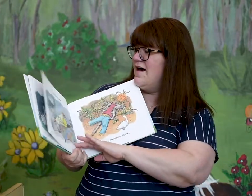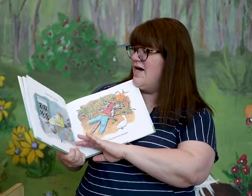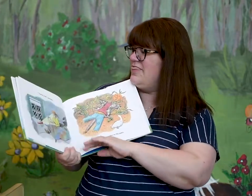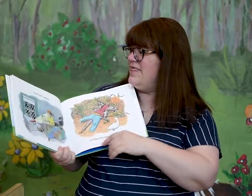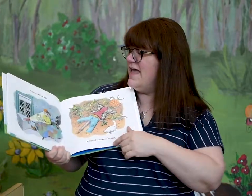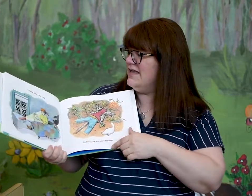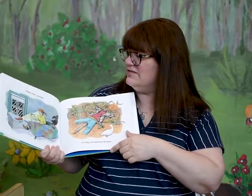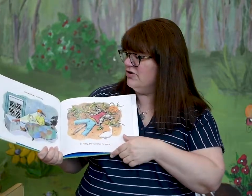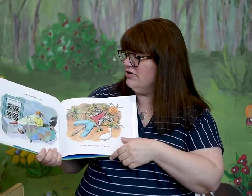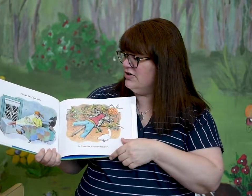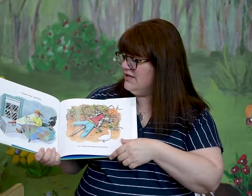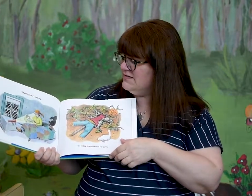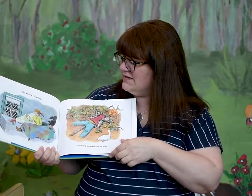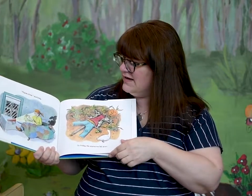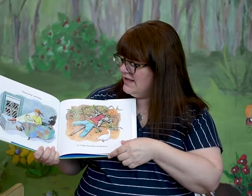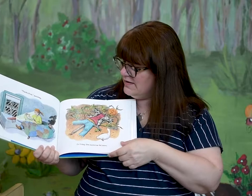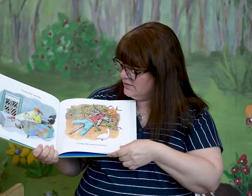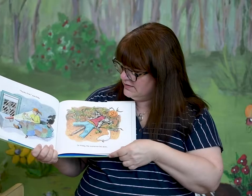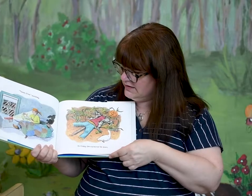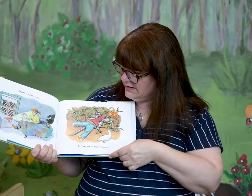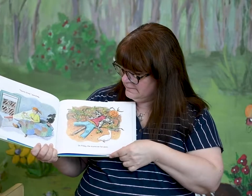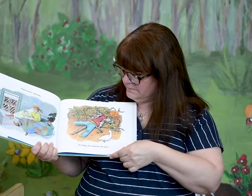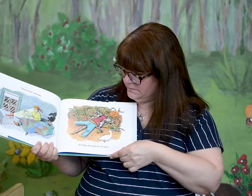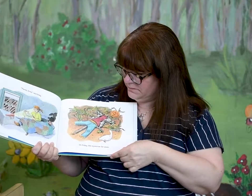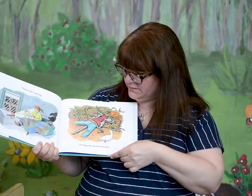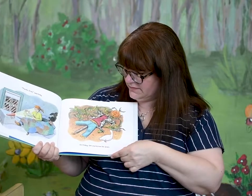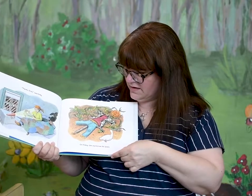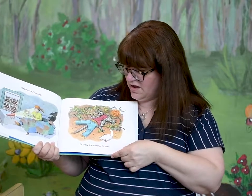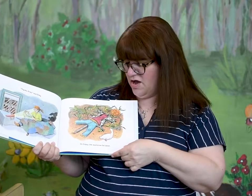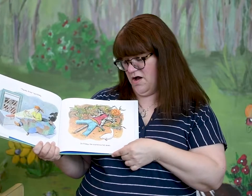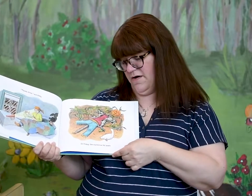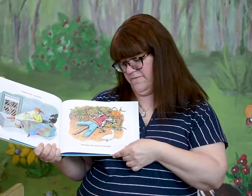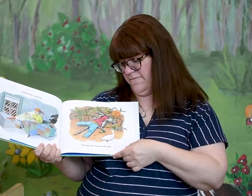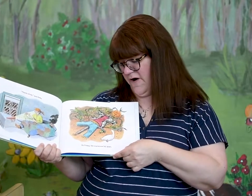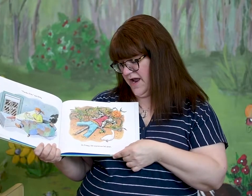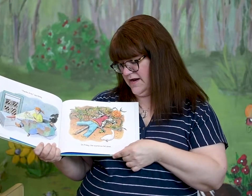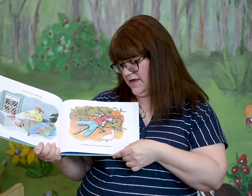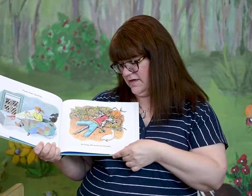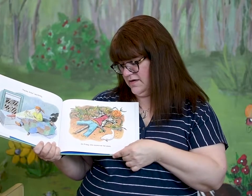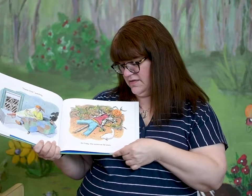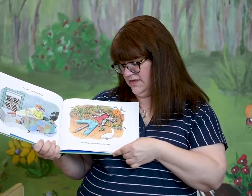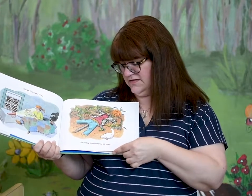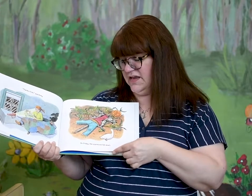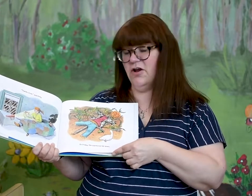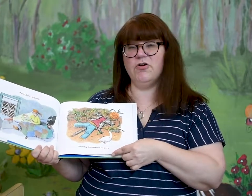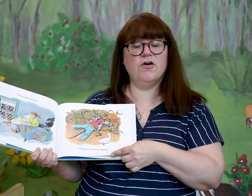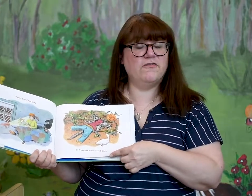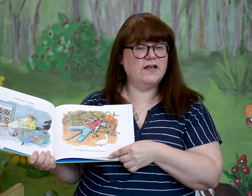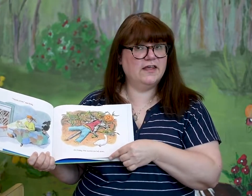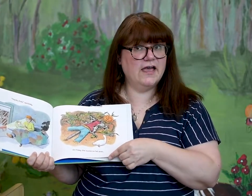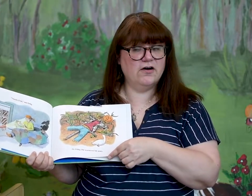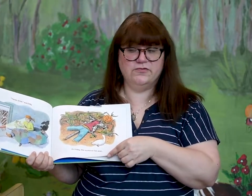Thanks Ernie, said Emily. On Friday, the scarecrow fell down.